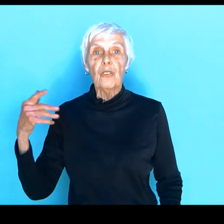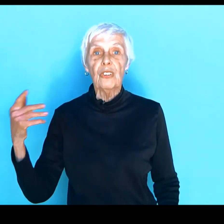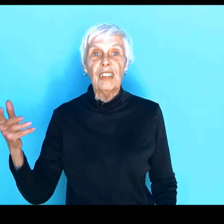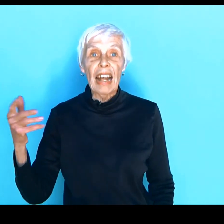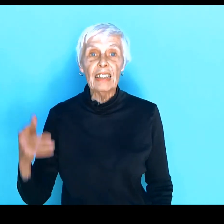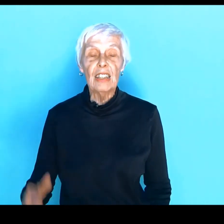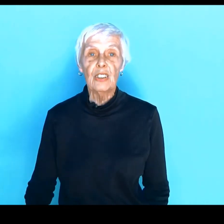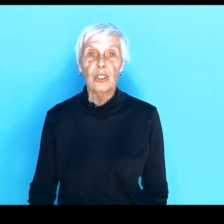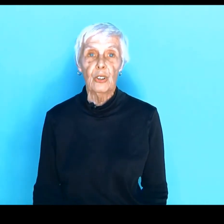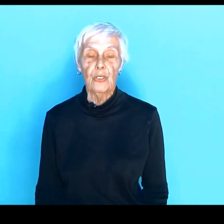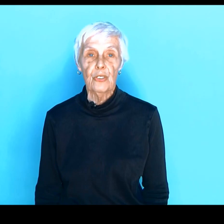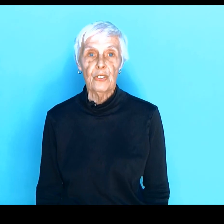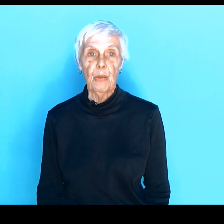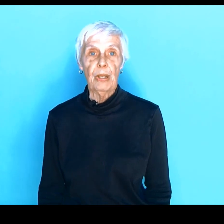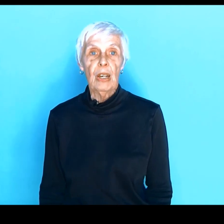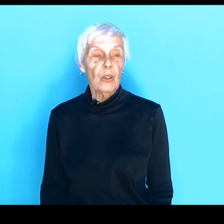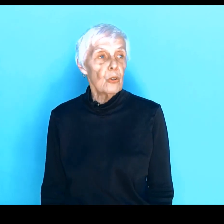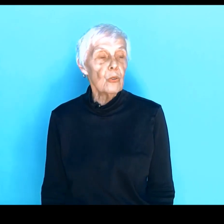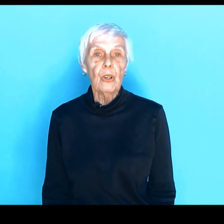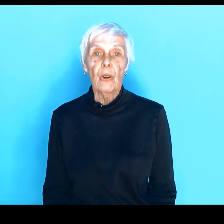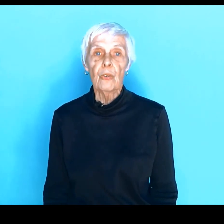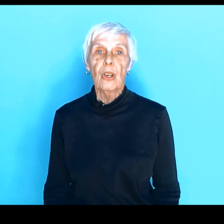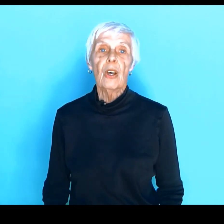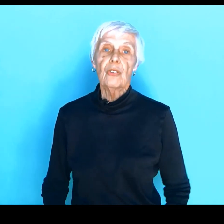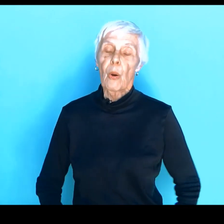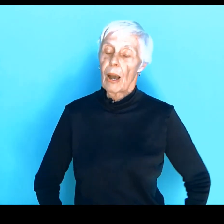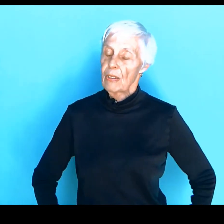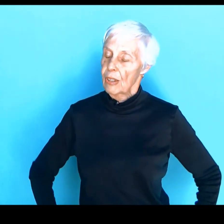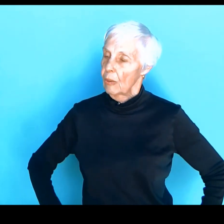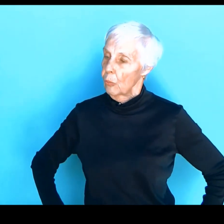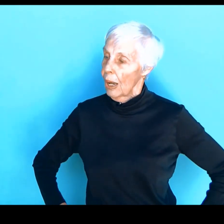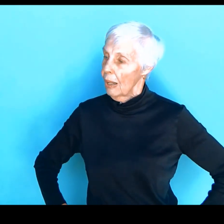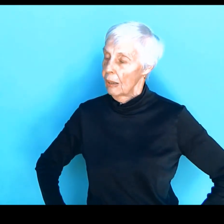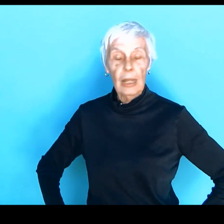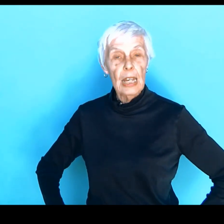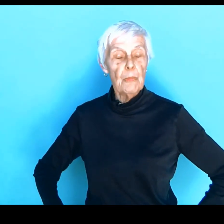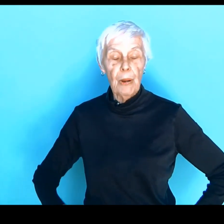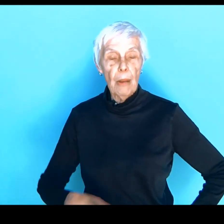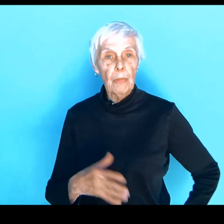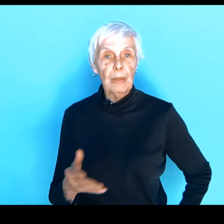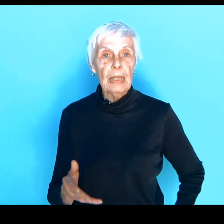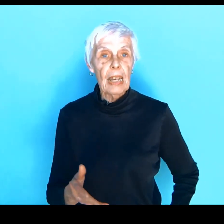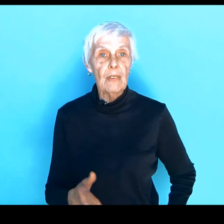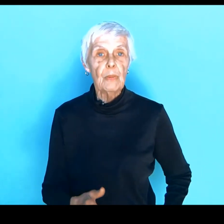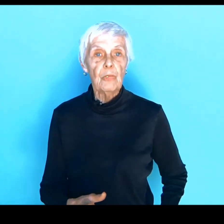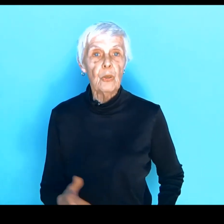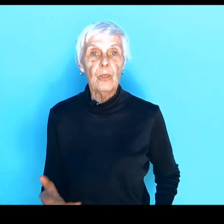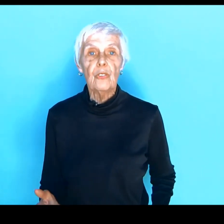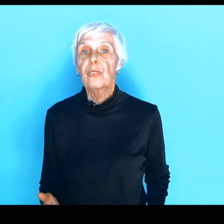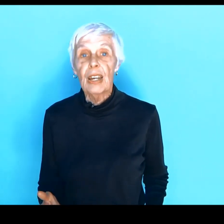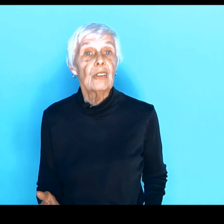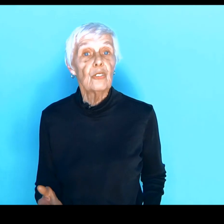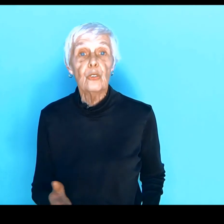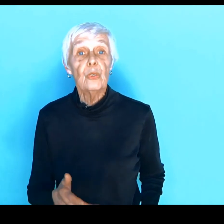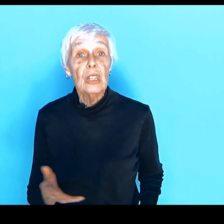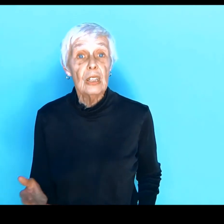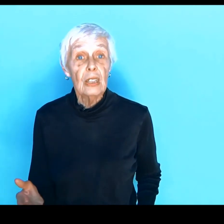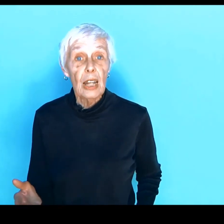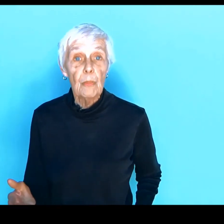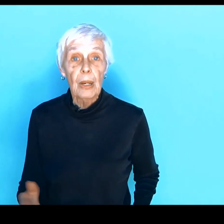those Italian girls or something, who knows? So I said, well, he probably gave them to his friends who needed them.